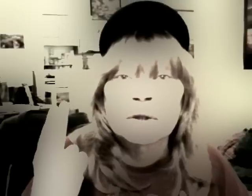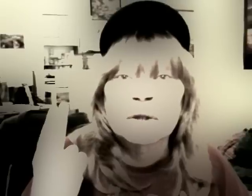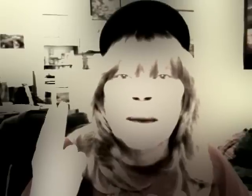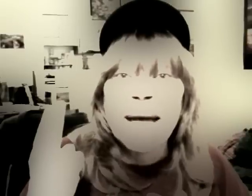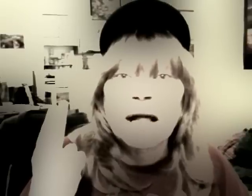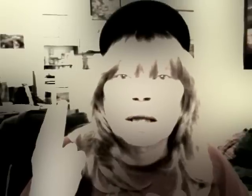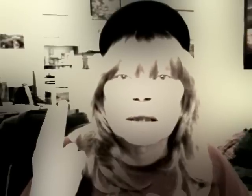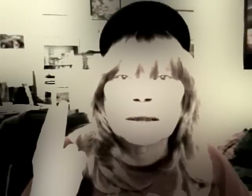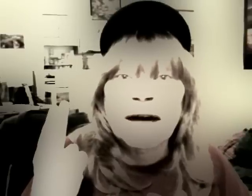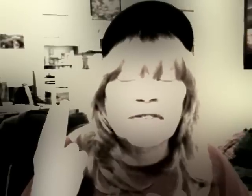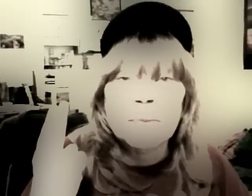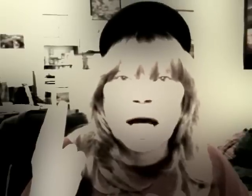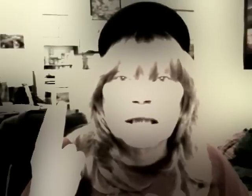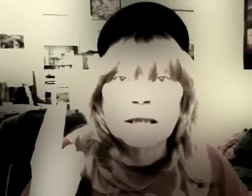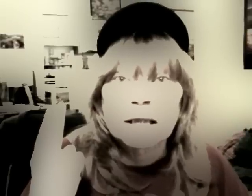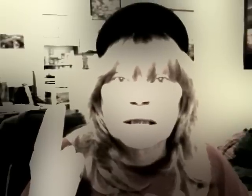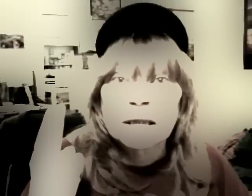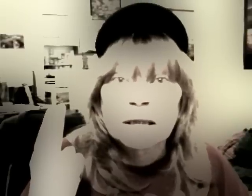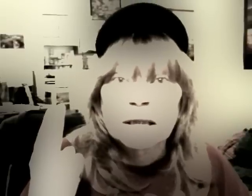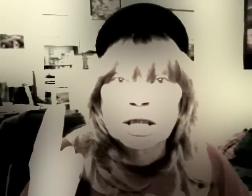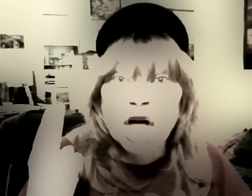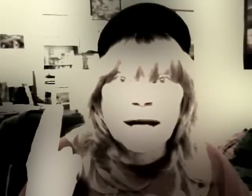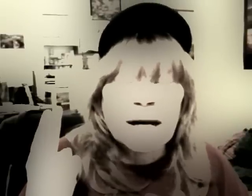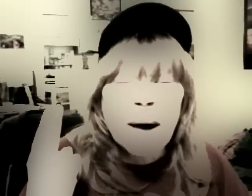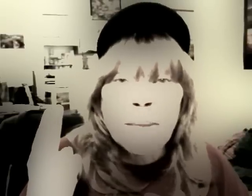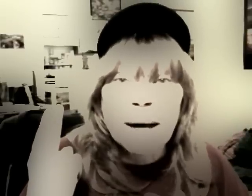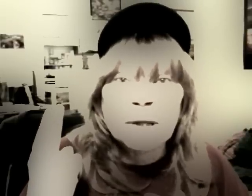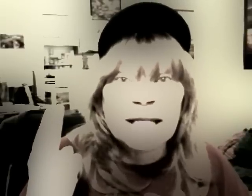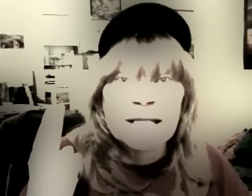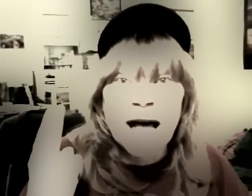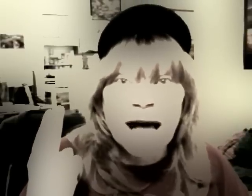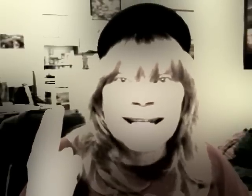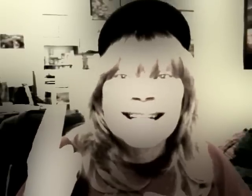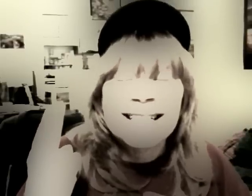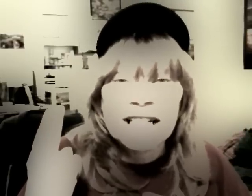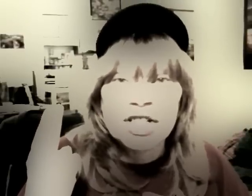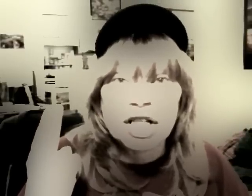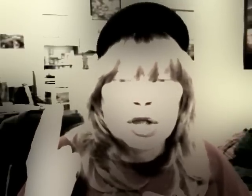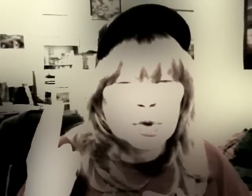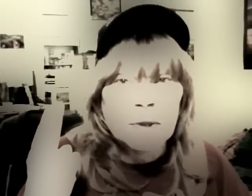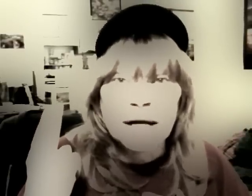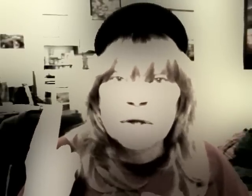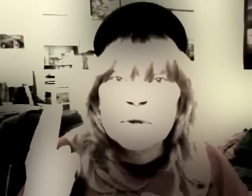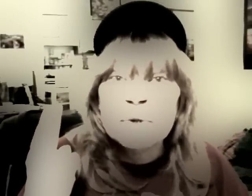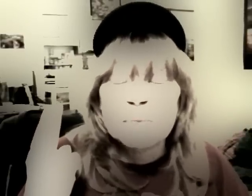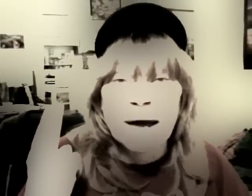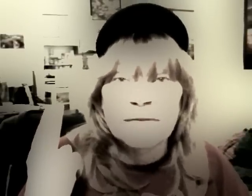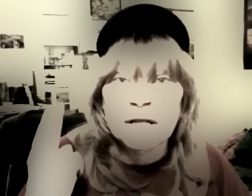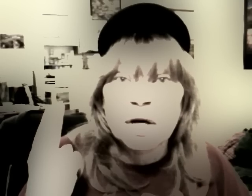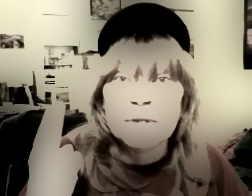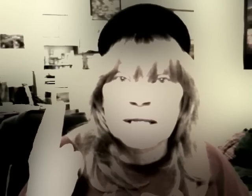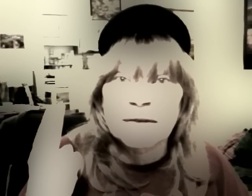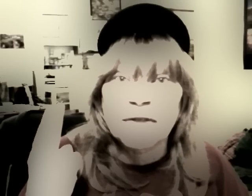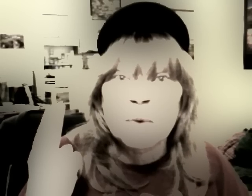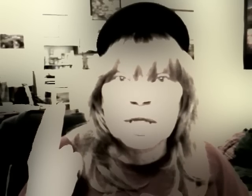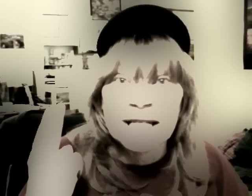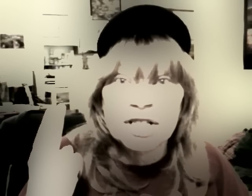Male, not female. Talking about Bible is not teaching. Do not use my videos as if they were teaching.